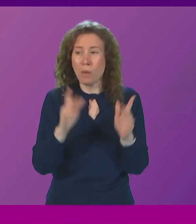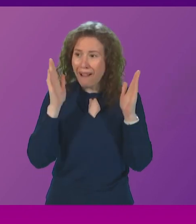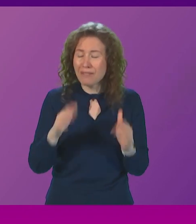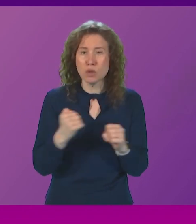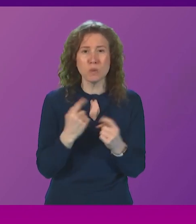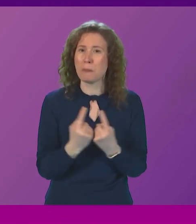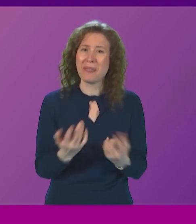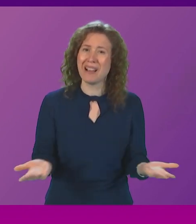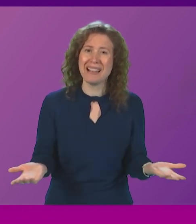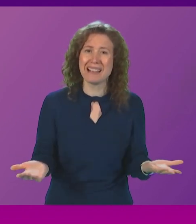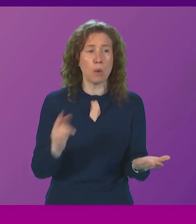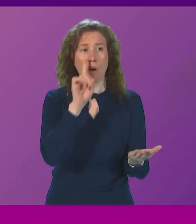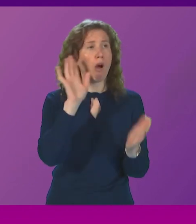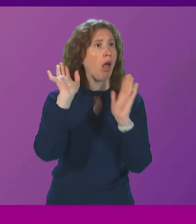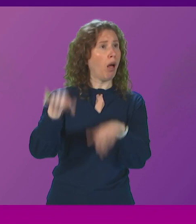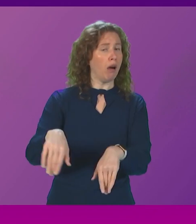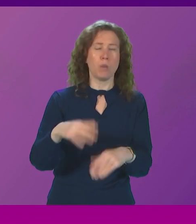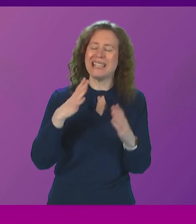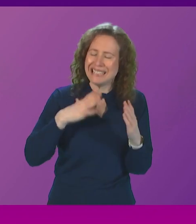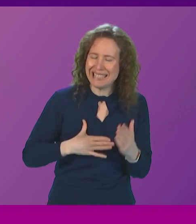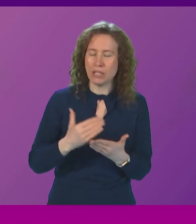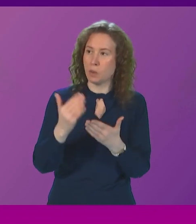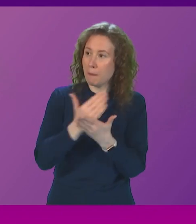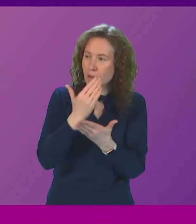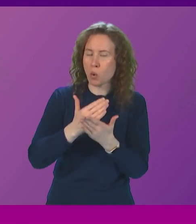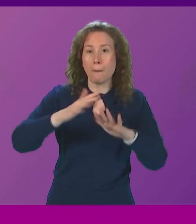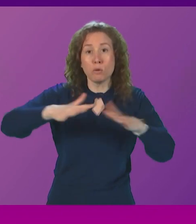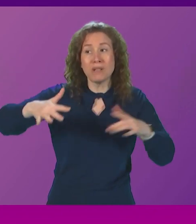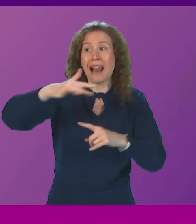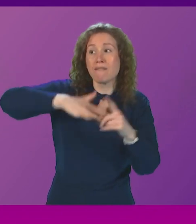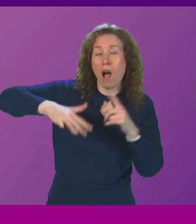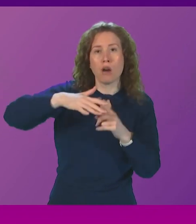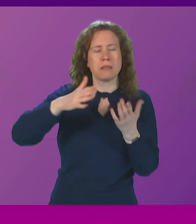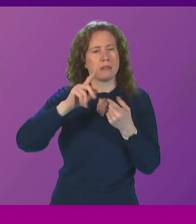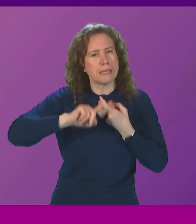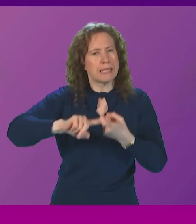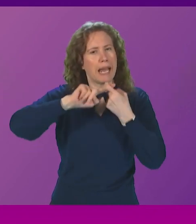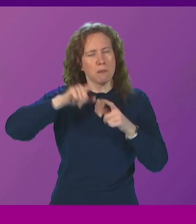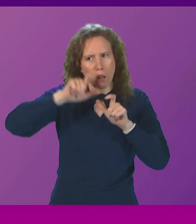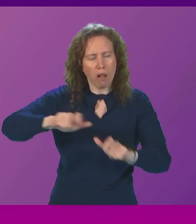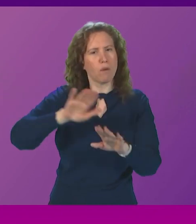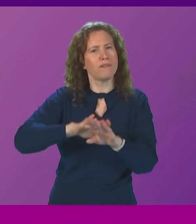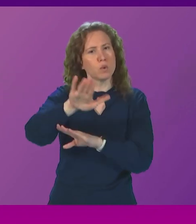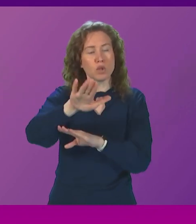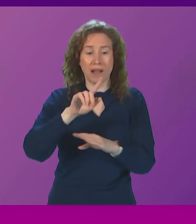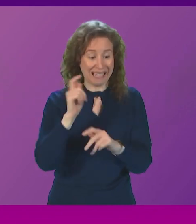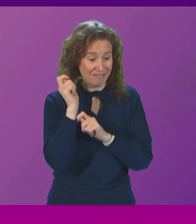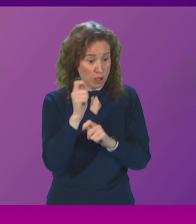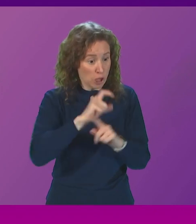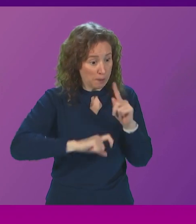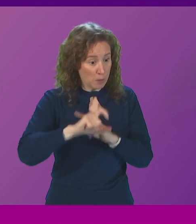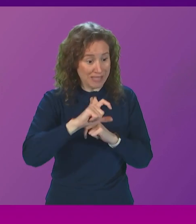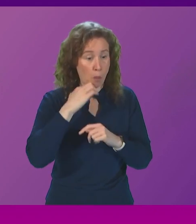have to take action to make sure our marine environment is sustainable for the future. What is not going to help our fishing communities